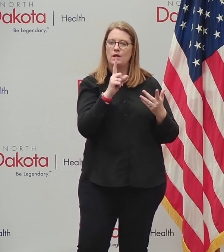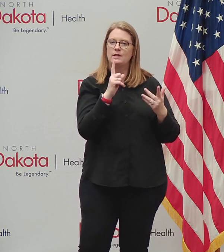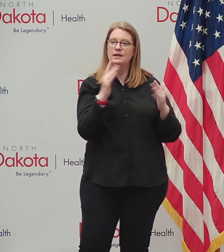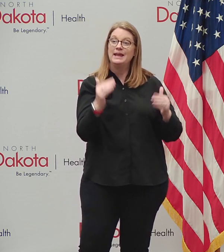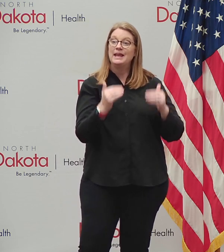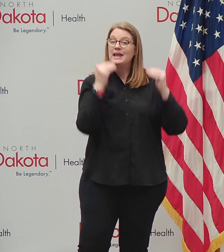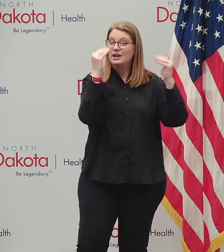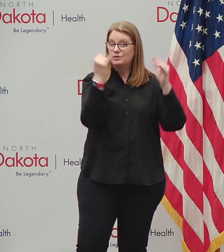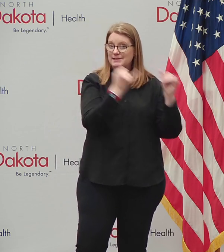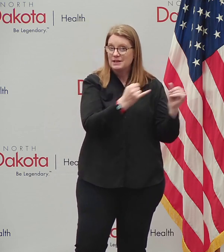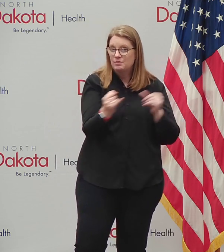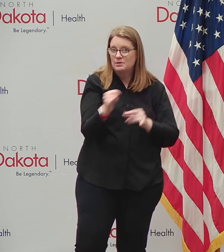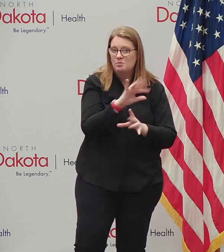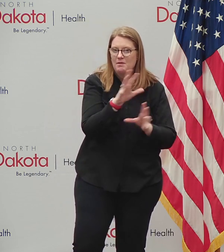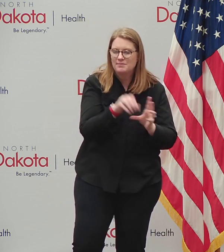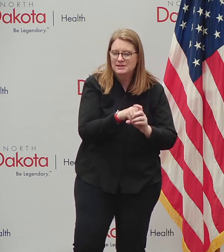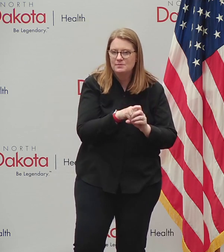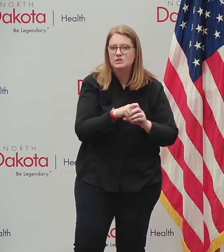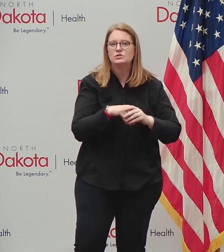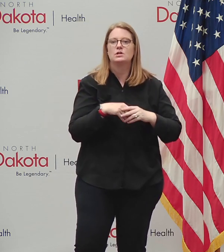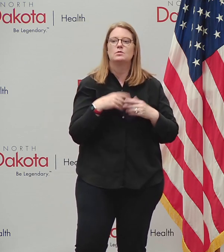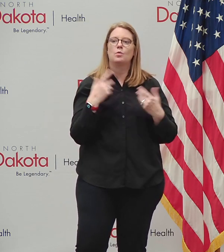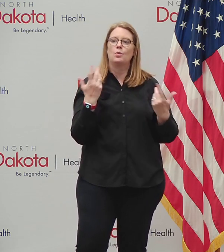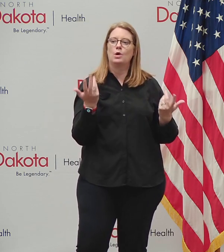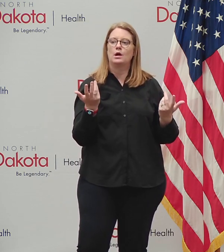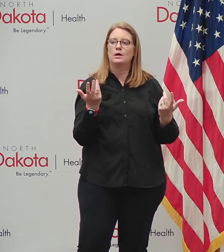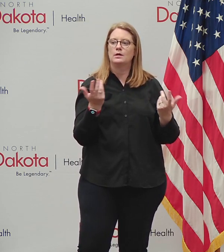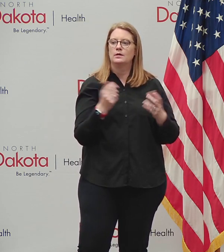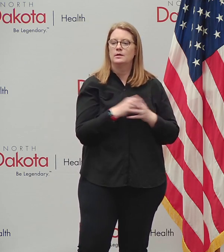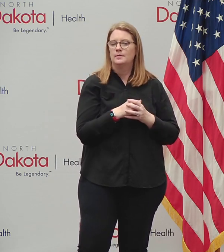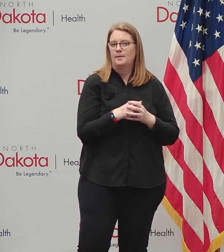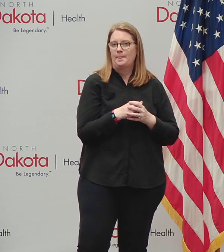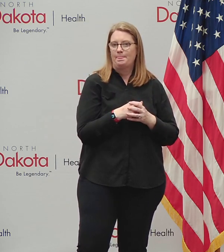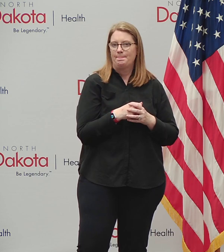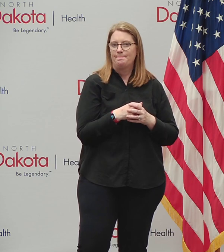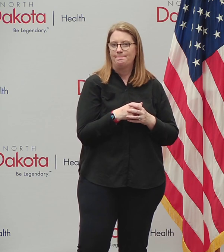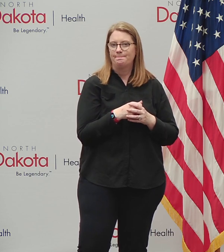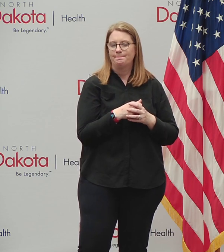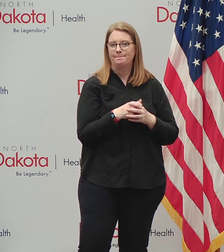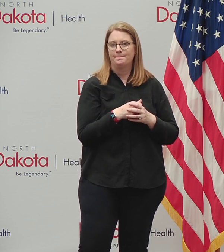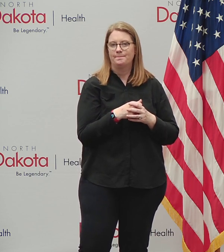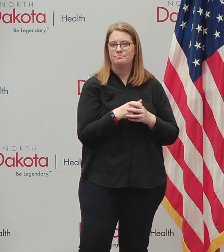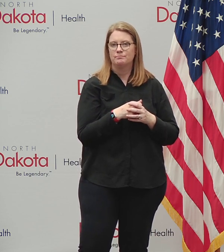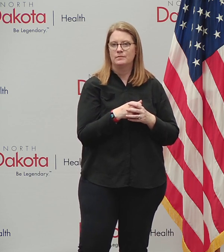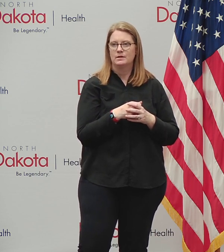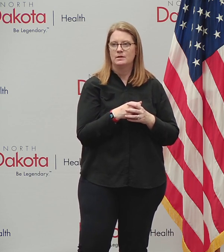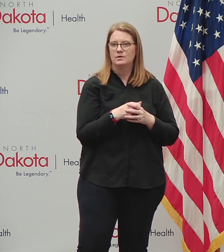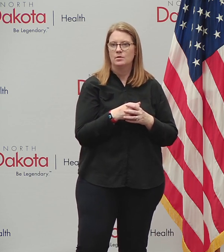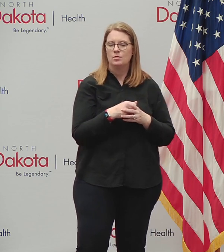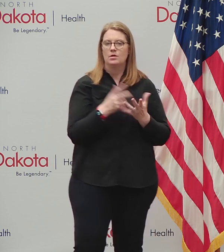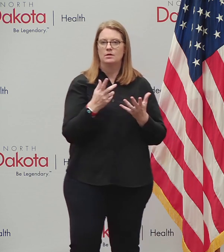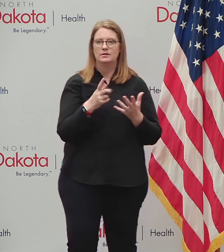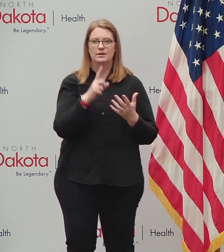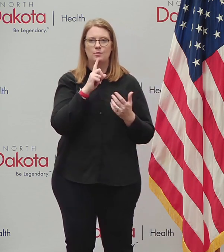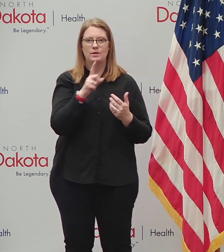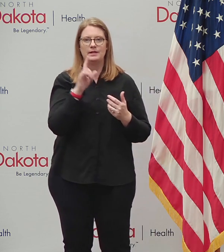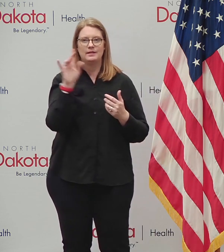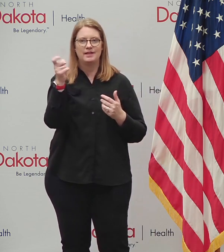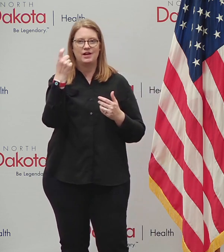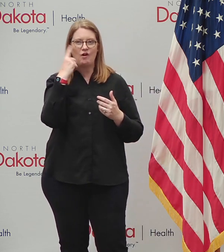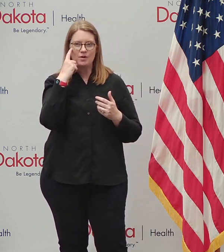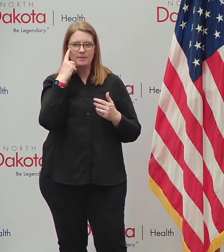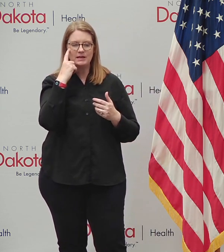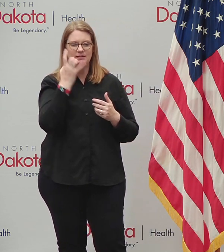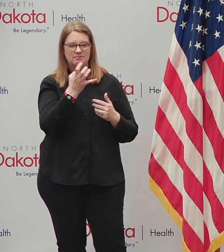individual participation or do you get there through, uh, you know, with a, with the heavy hand of government or the, or a, or a